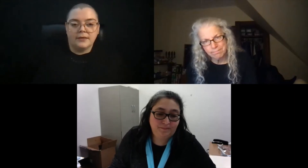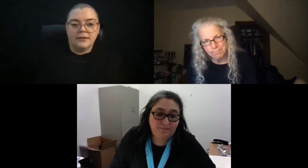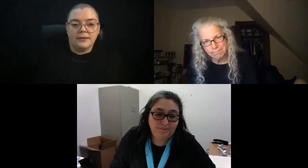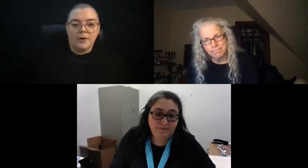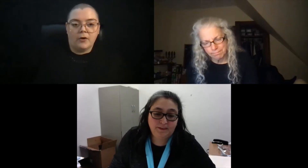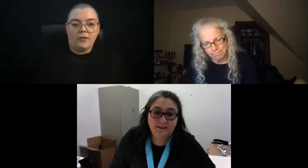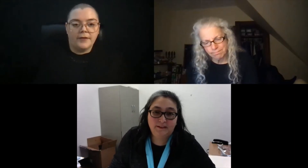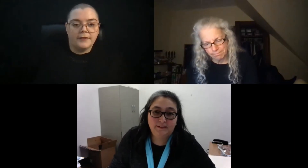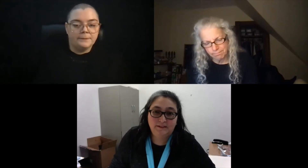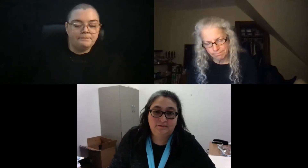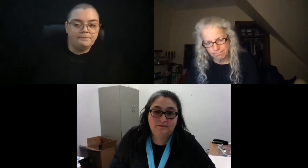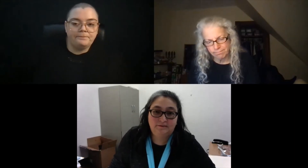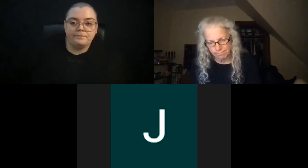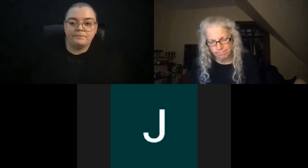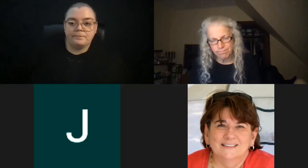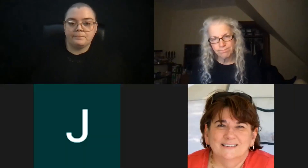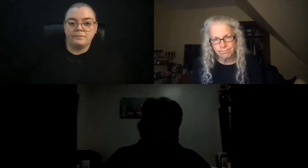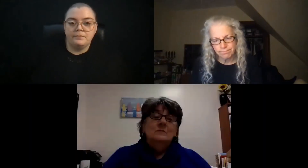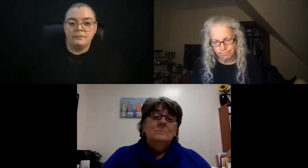about all of this.